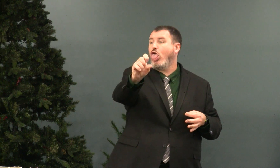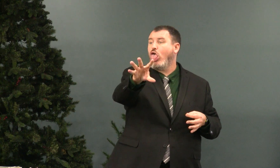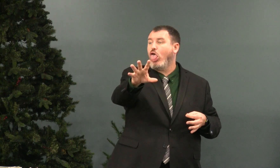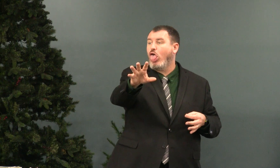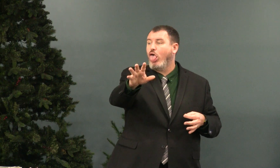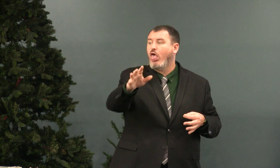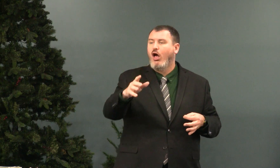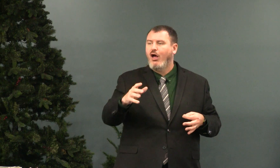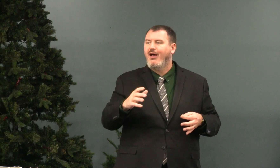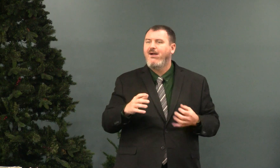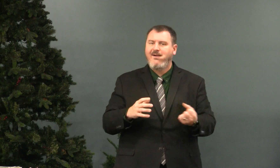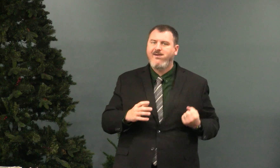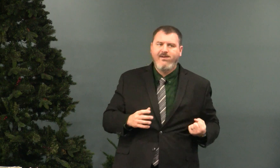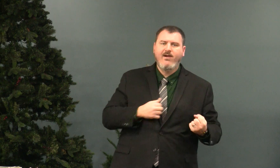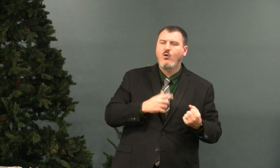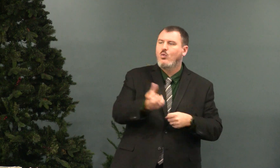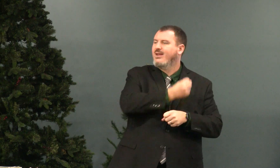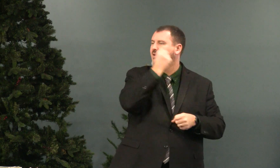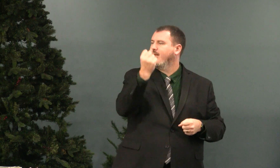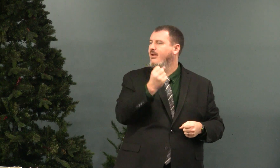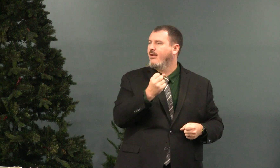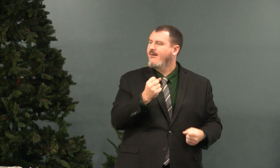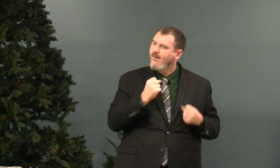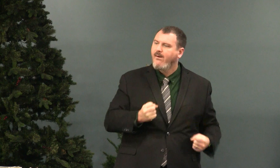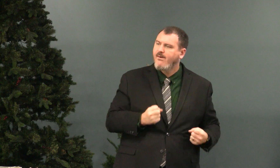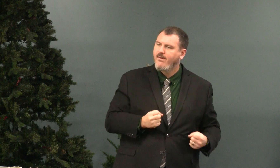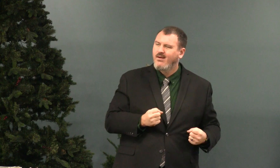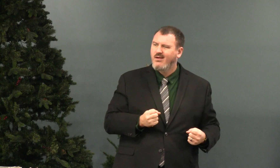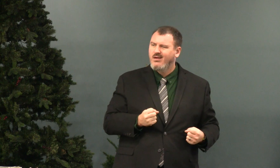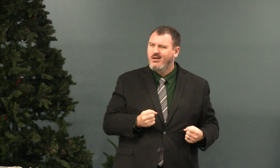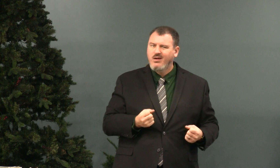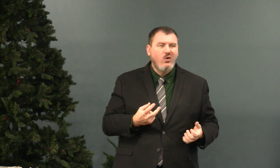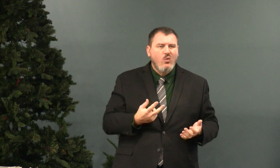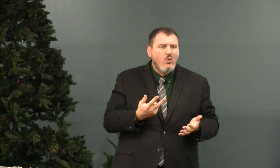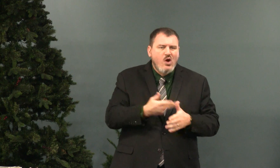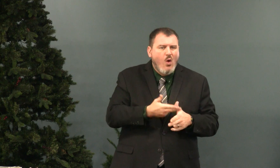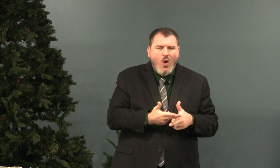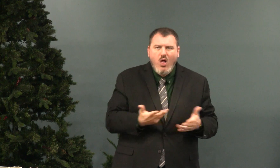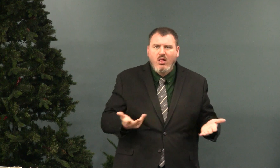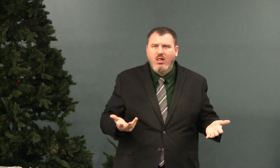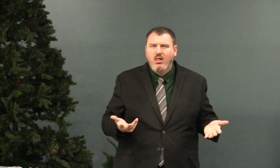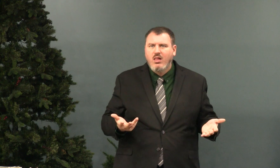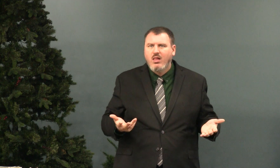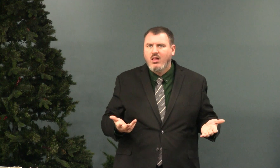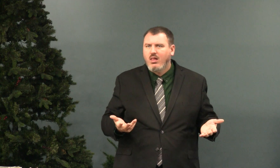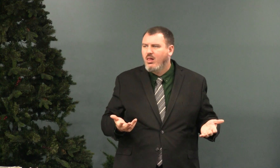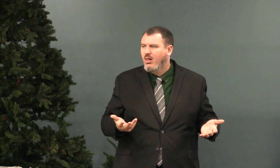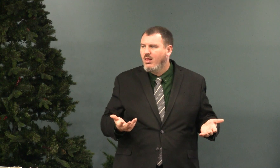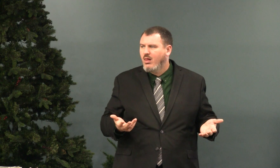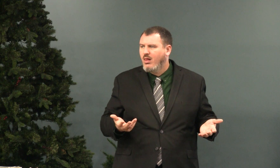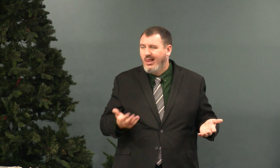And if someone said something that wasn't true to win the case or the argument, what was that called?